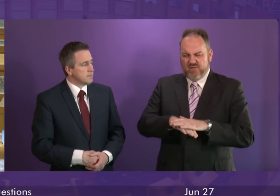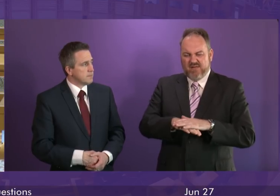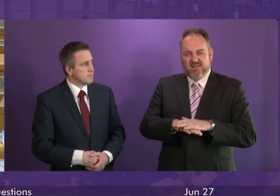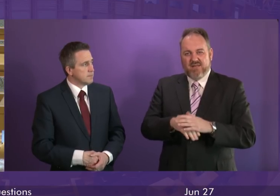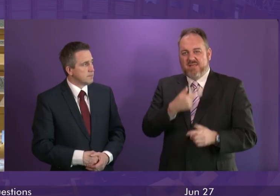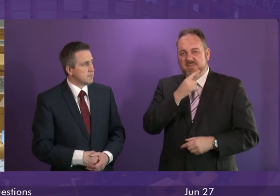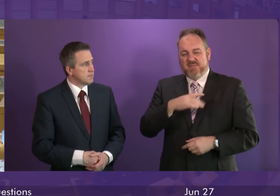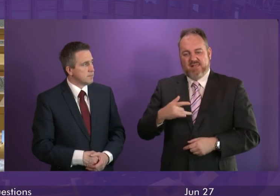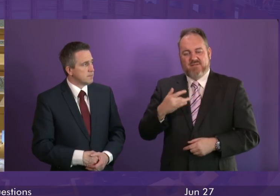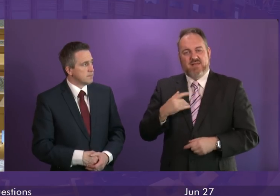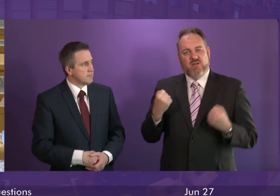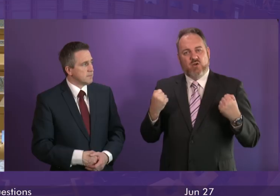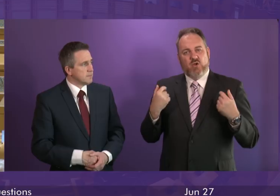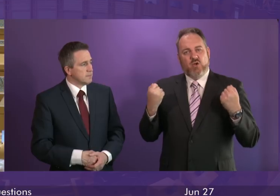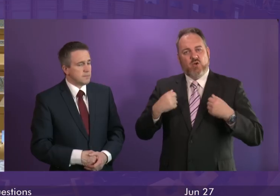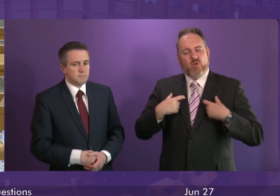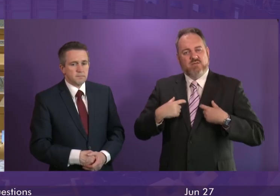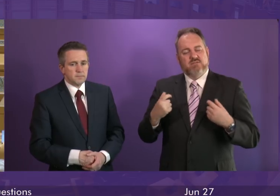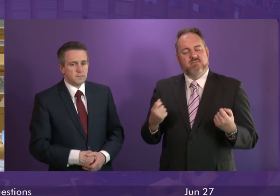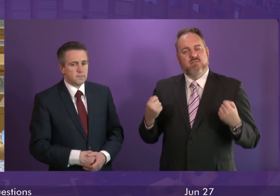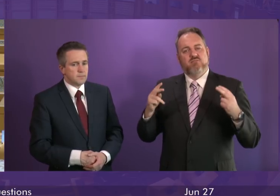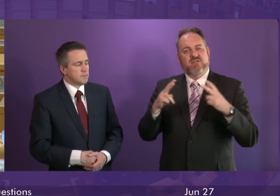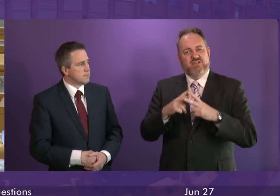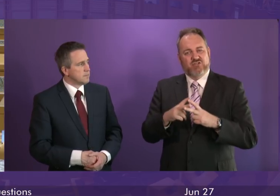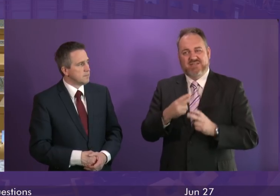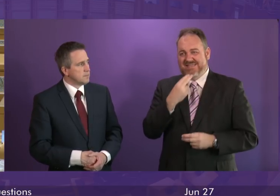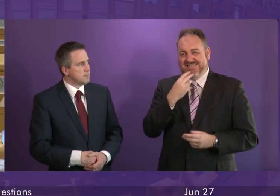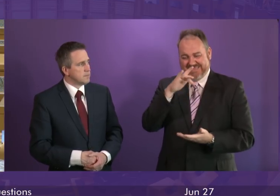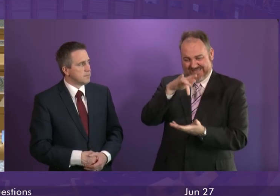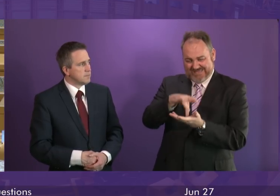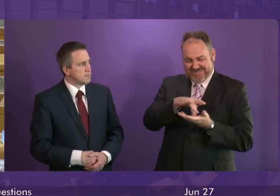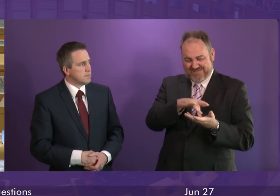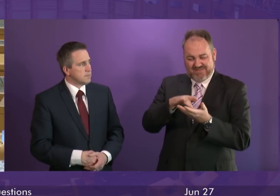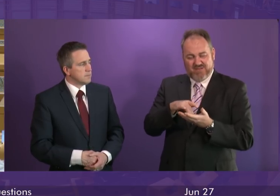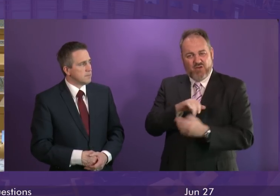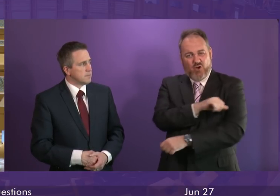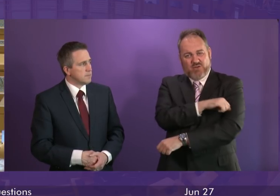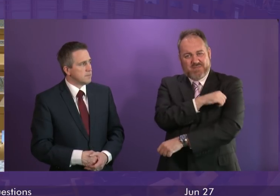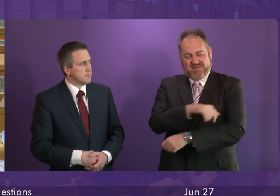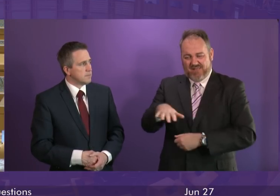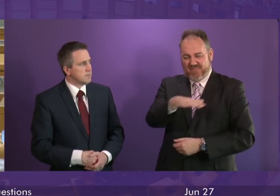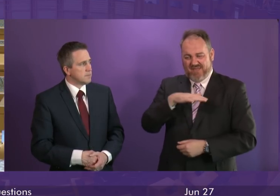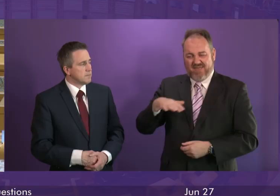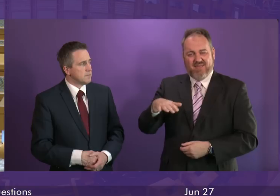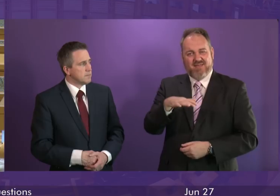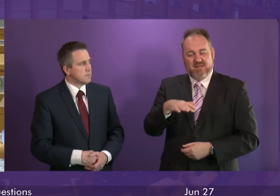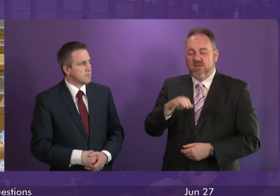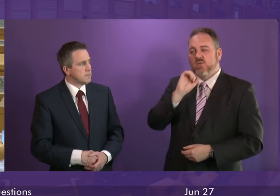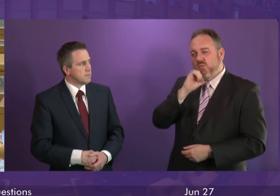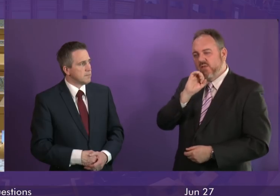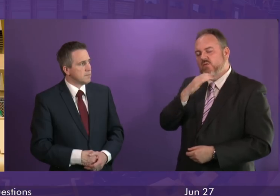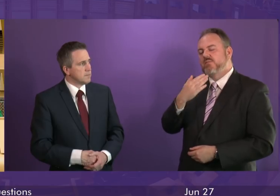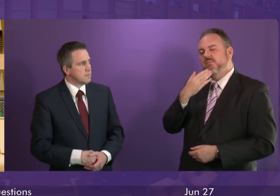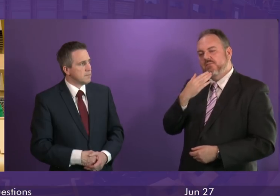of Airdrie and Copebridge need our hospital in the heart of our community so will the first minister order